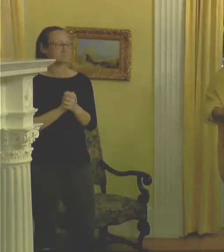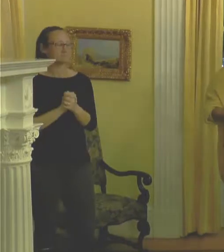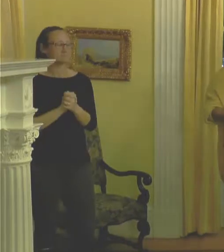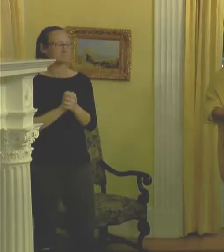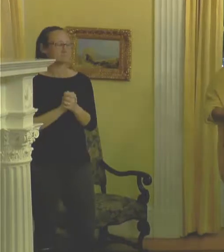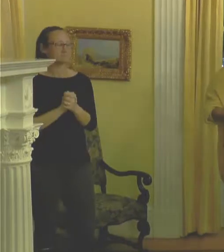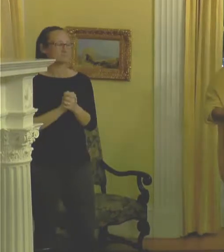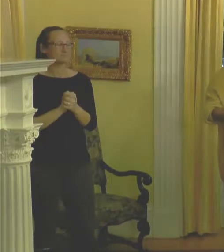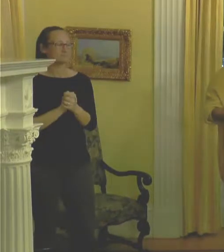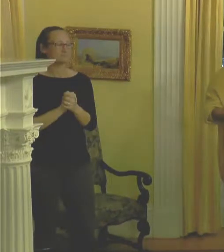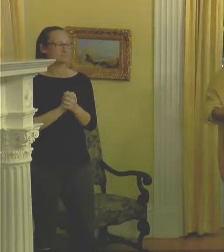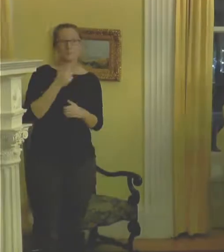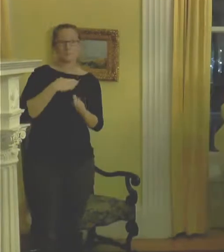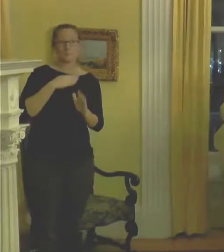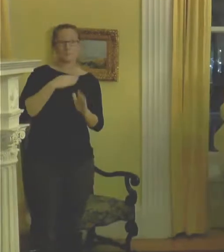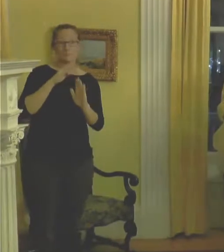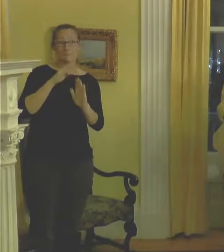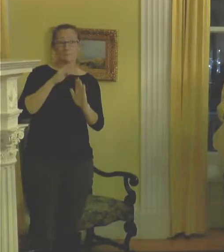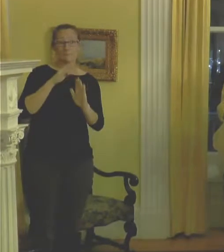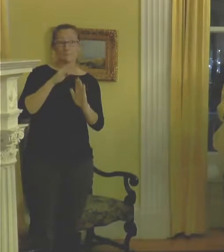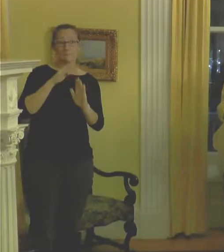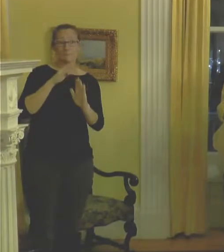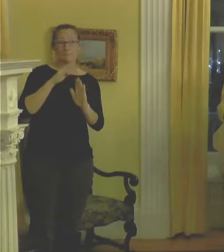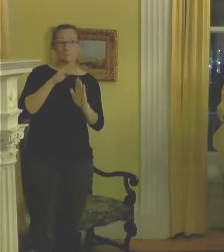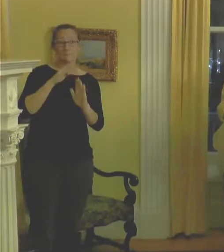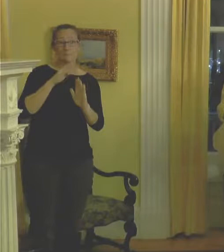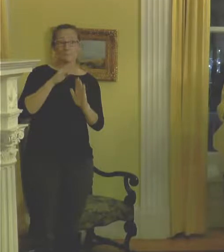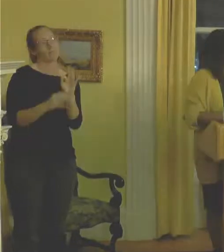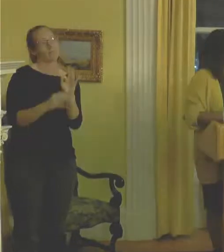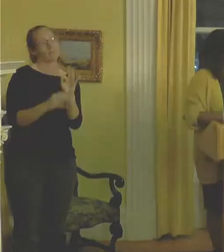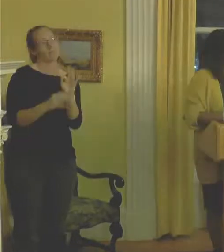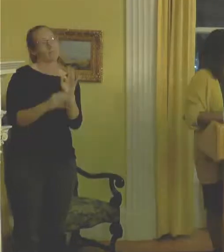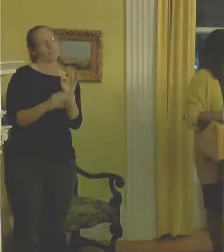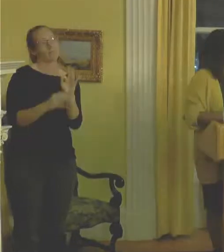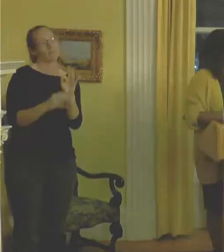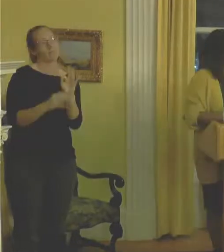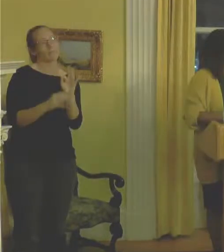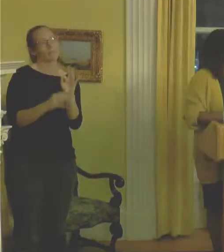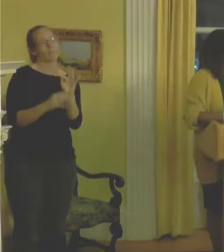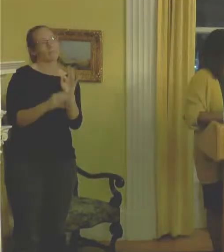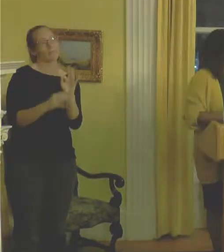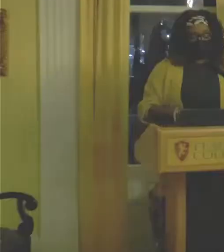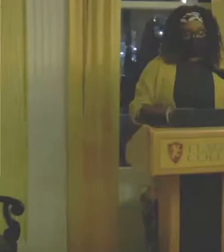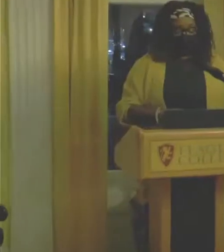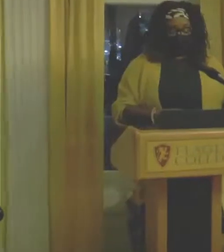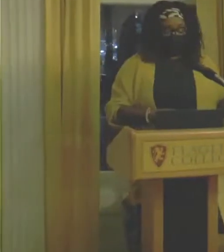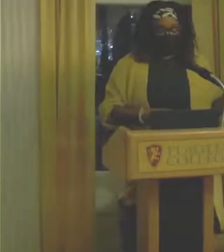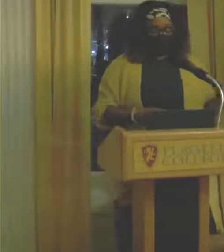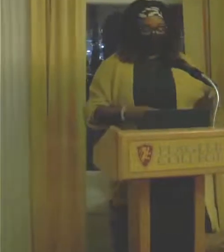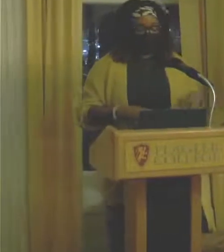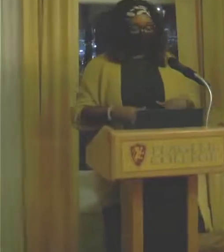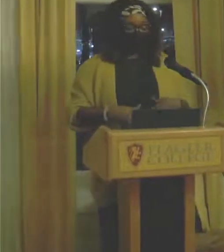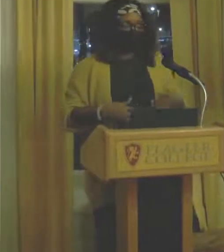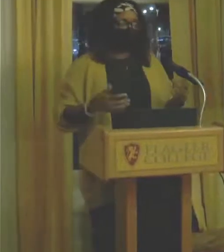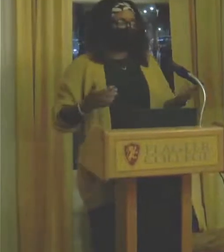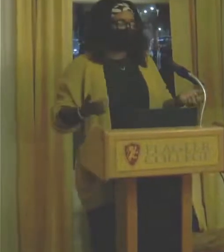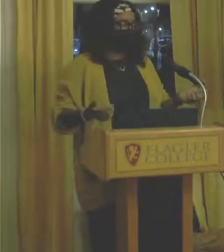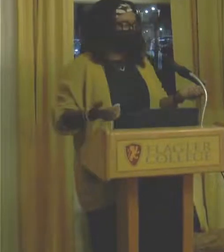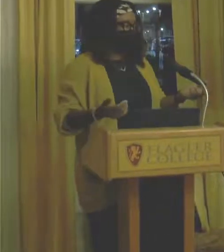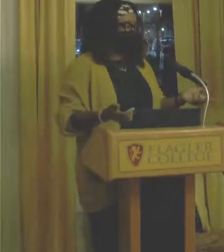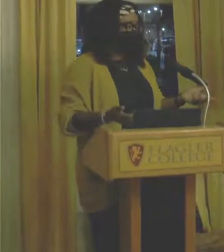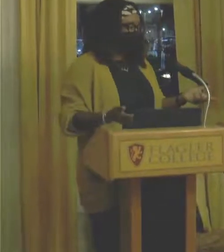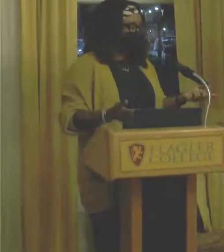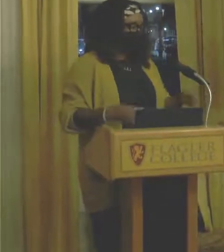A little about me, like I said, I'm pretty simple. I'm a painter and an installation artist. I'm also a teacher artist. I don't teach in a